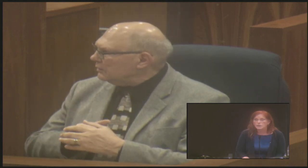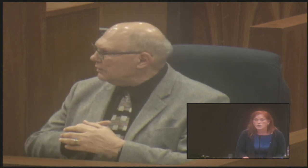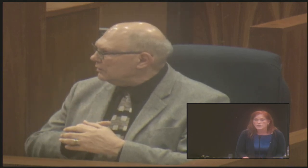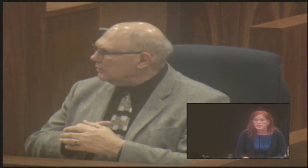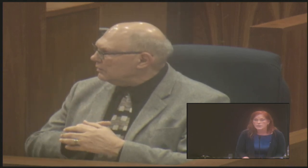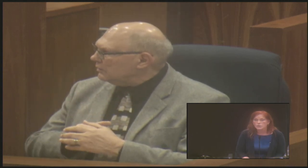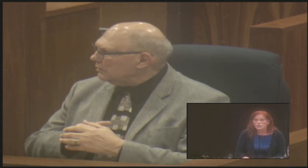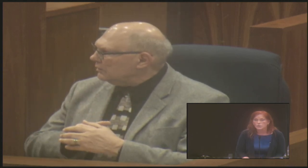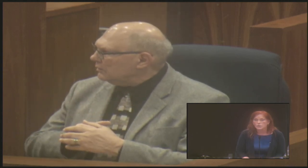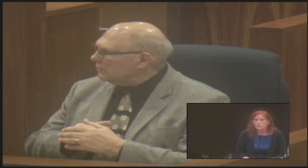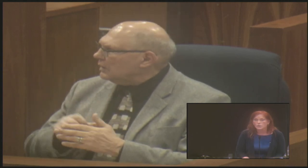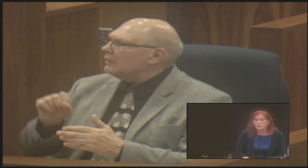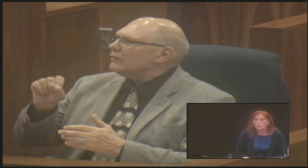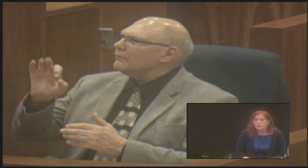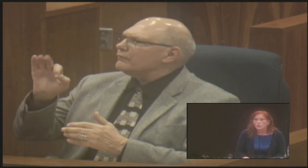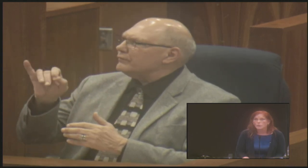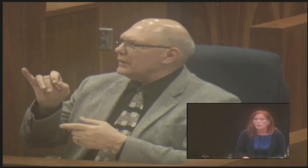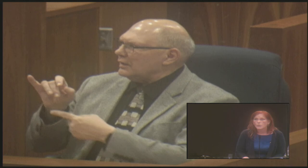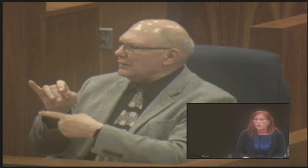movies. So I just need to